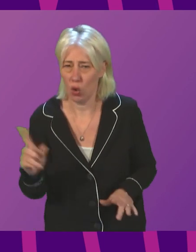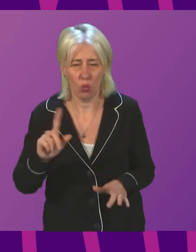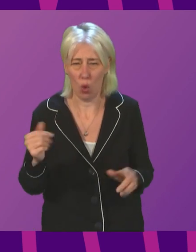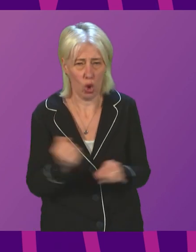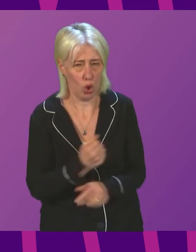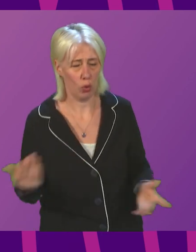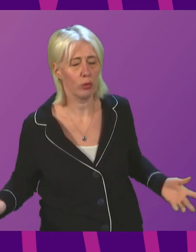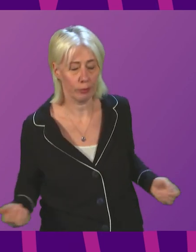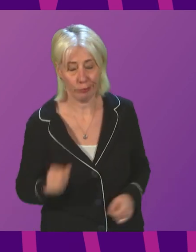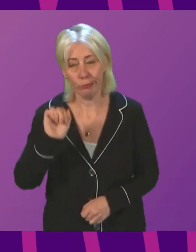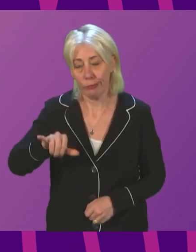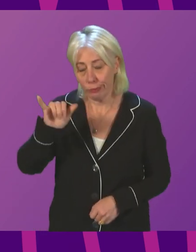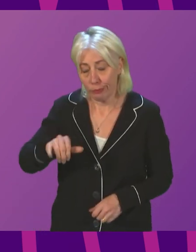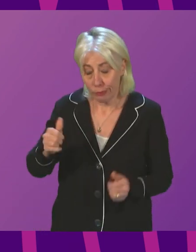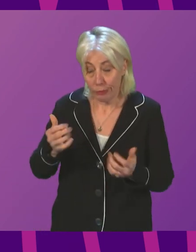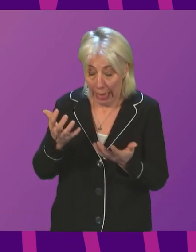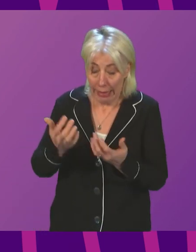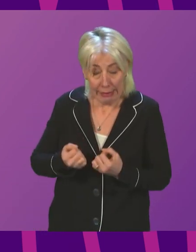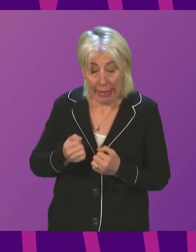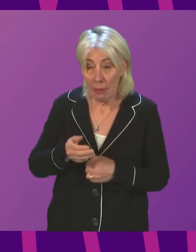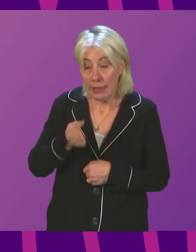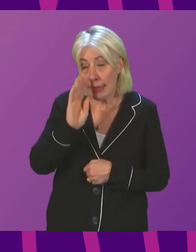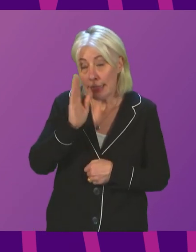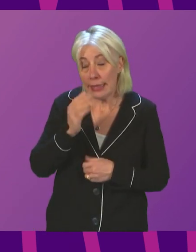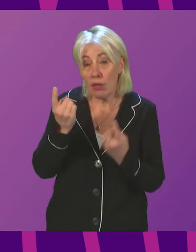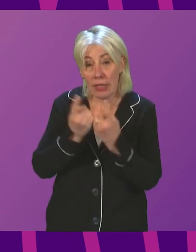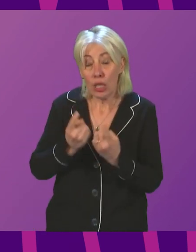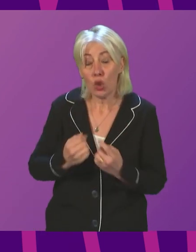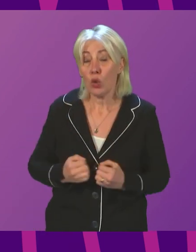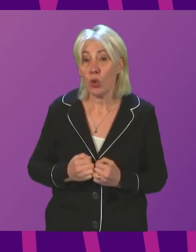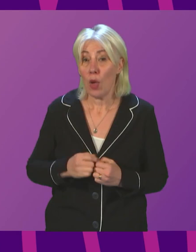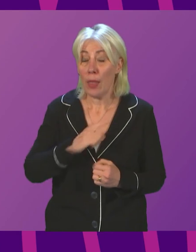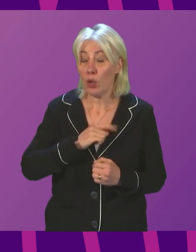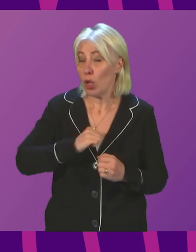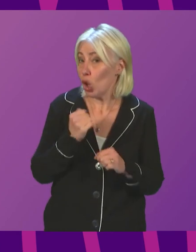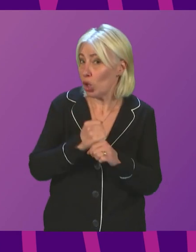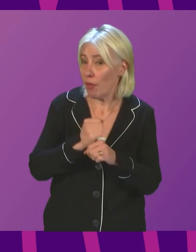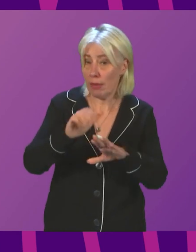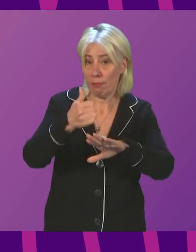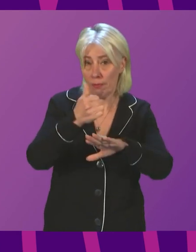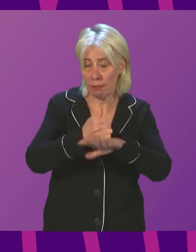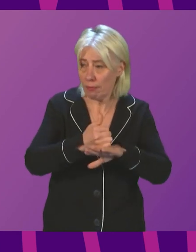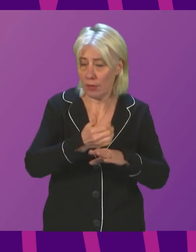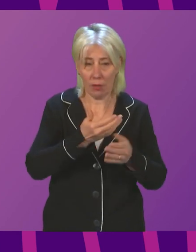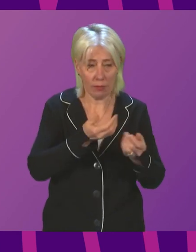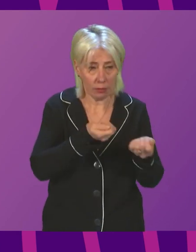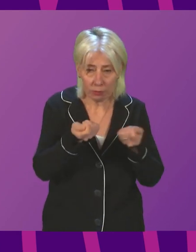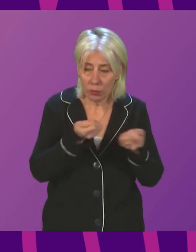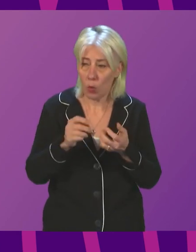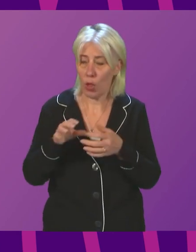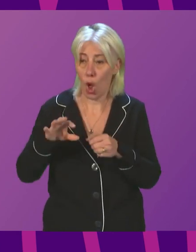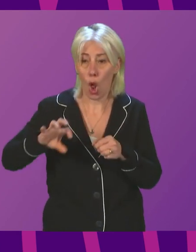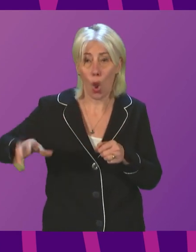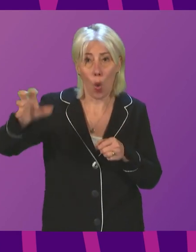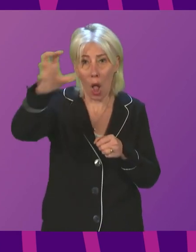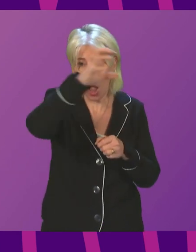I acknowledge this is a serious issue and that is why the Government has put in place measures in dialogue with our partners in local Government